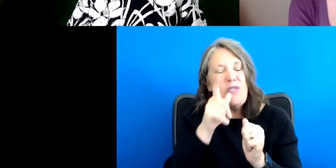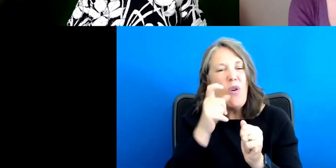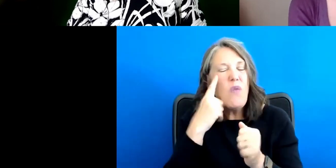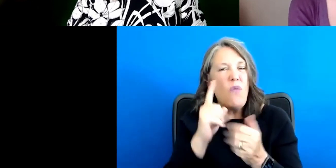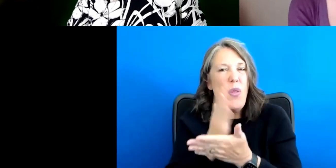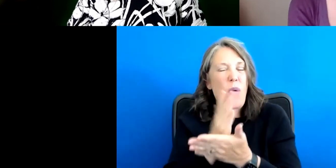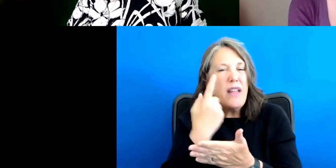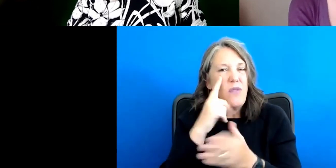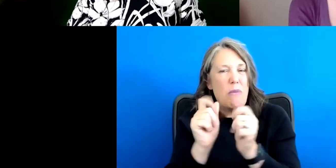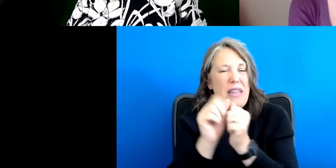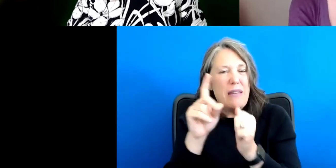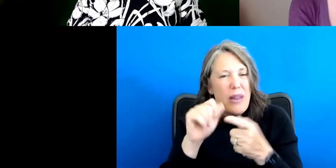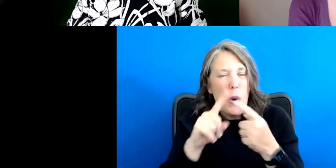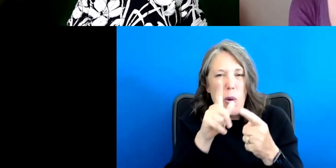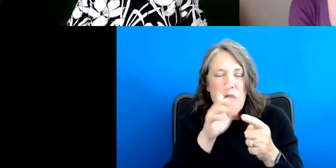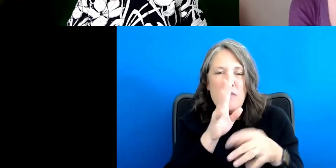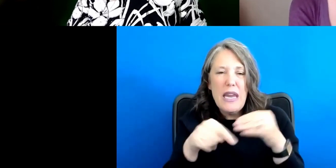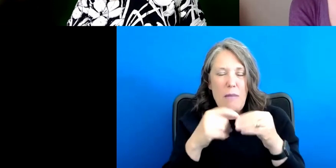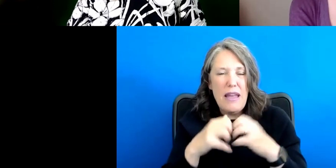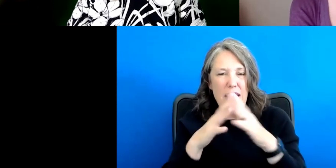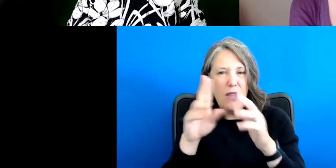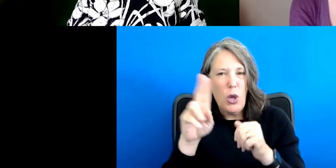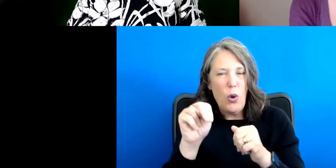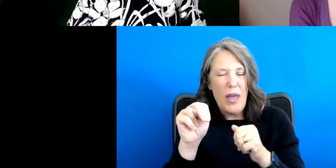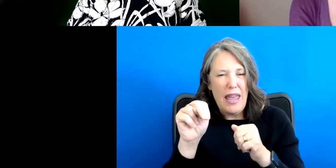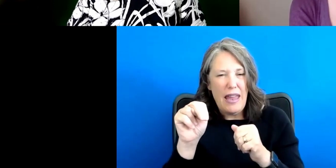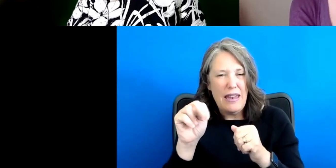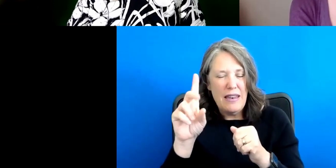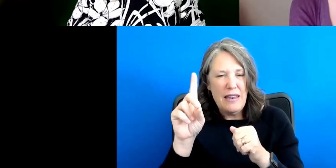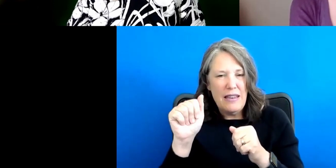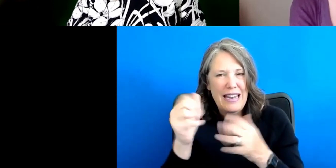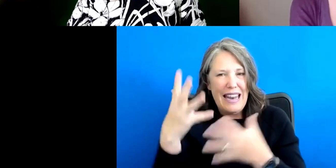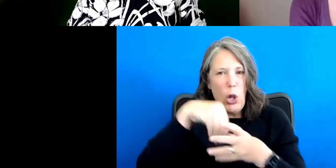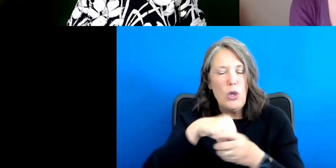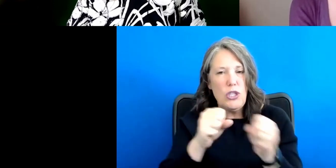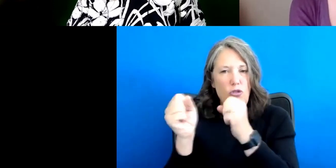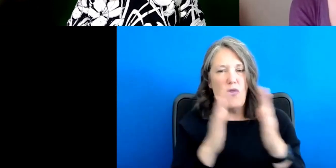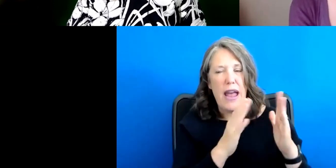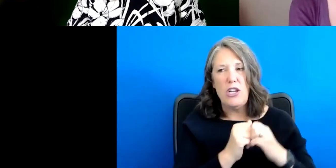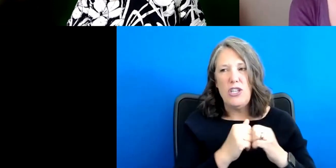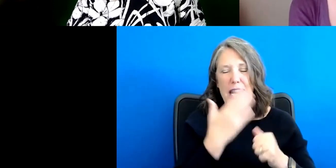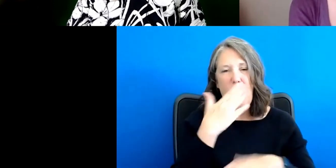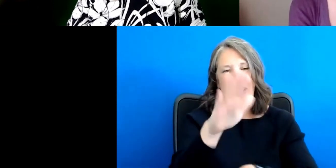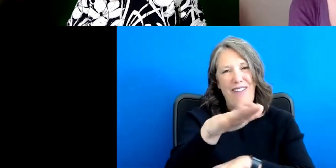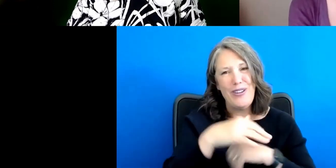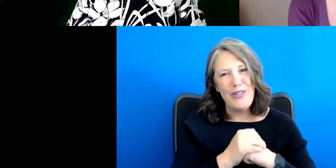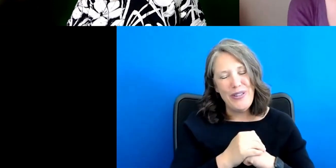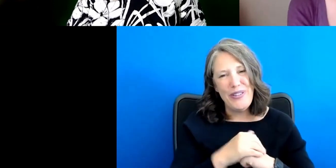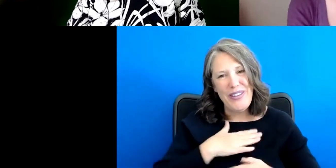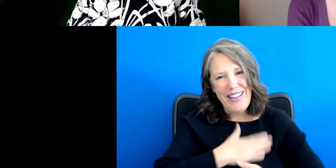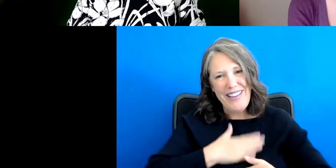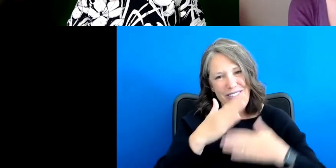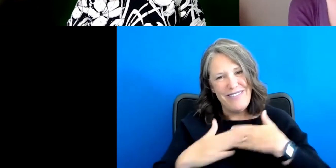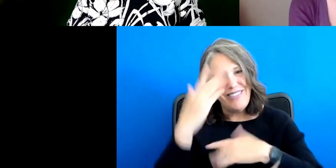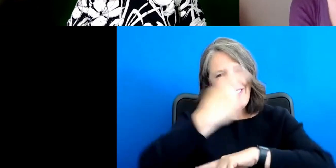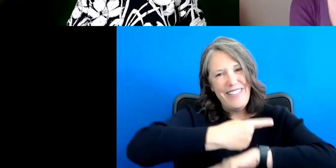to speak about the implementation of the U.N. Disability Inclusion Strategy. Good afternoon. Enjoy the rest of your